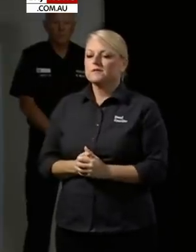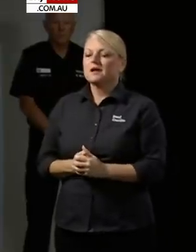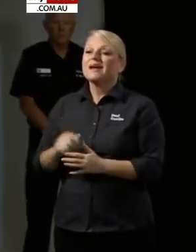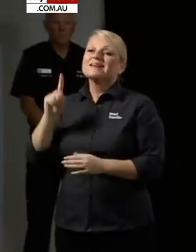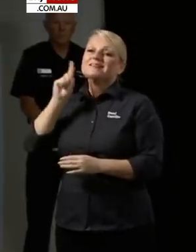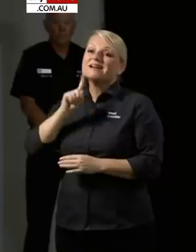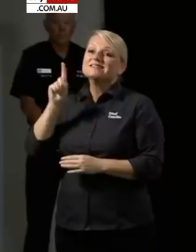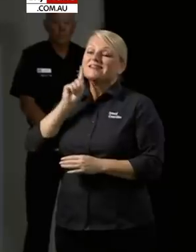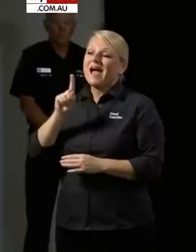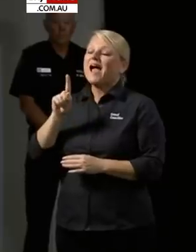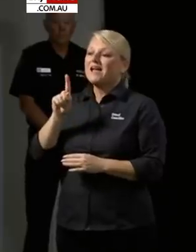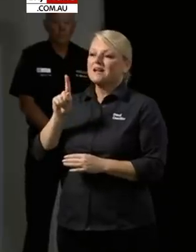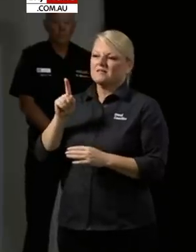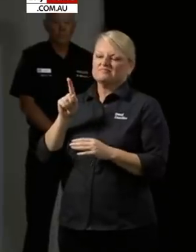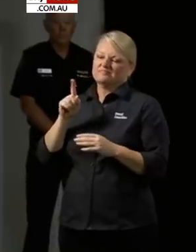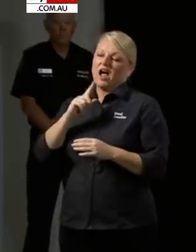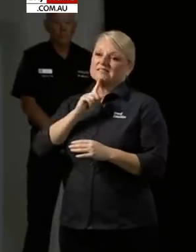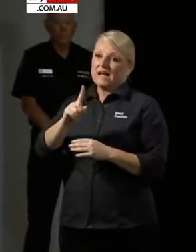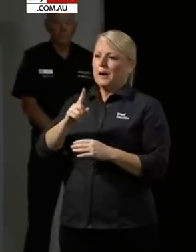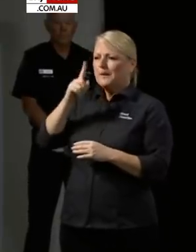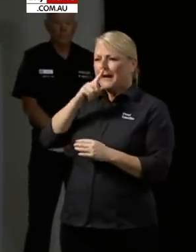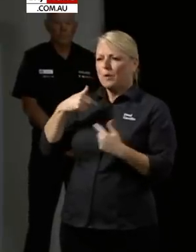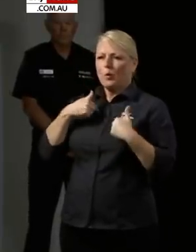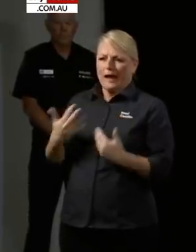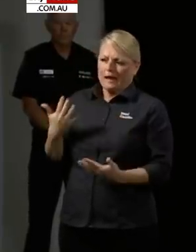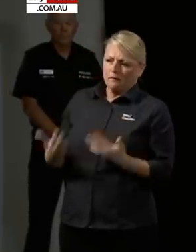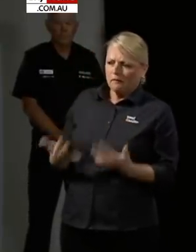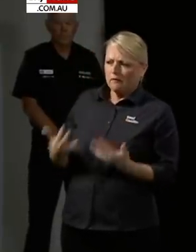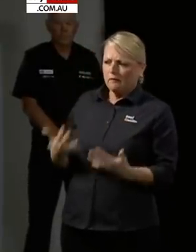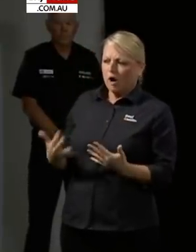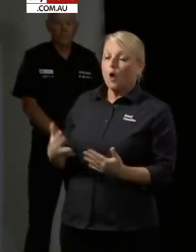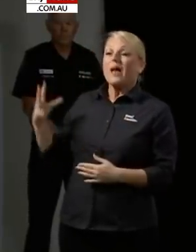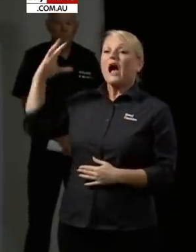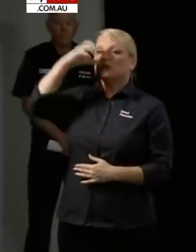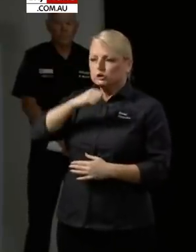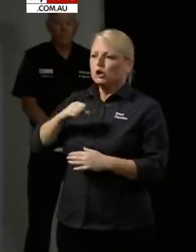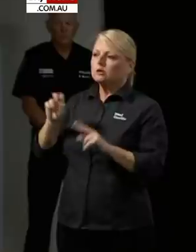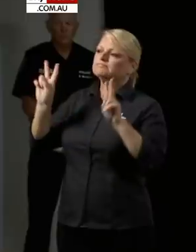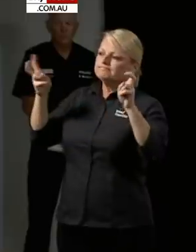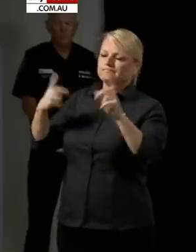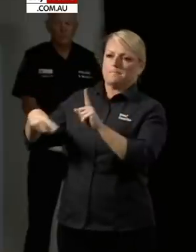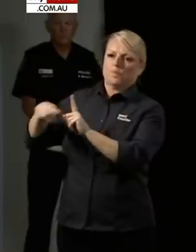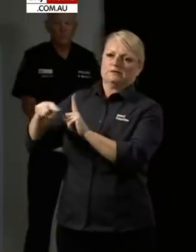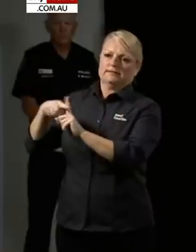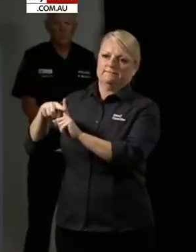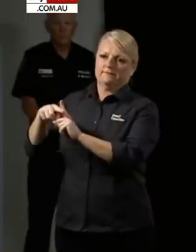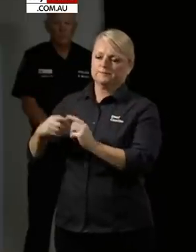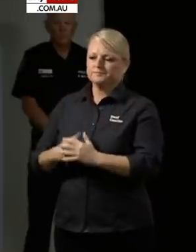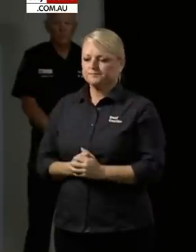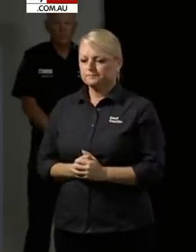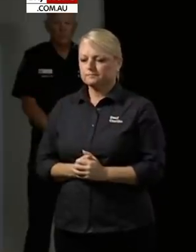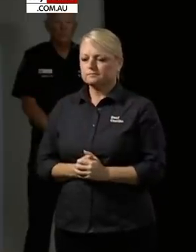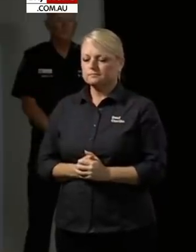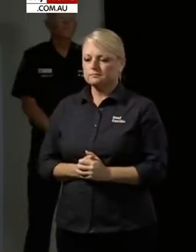are going to be treated as infectious and we've put the public health in train as a precaution. The other thing